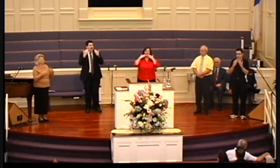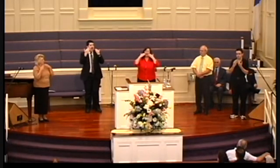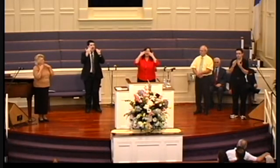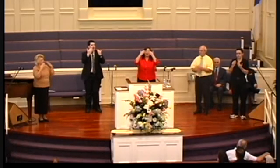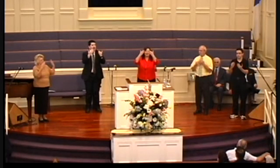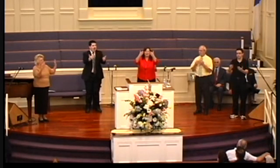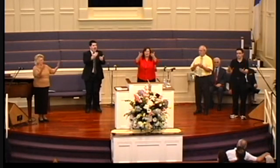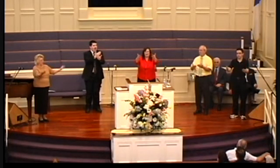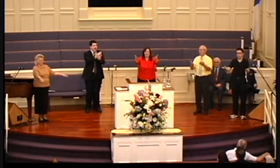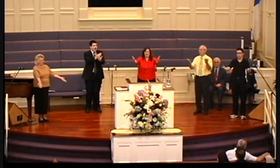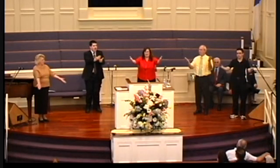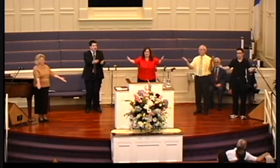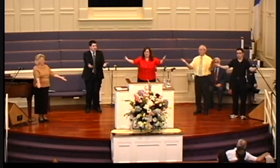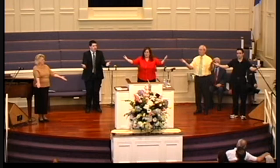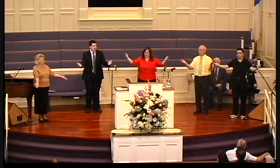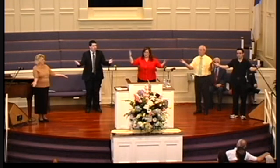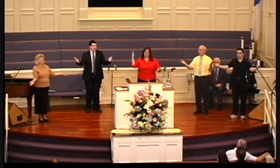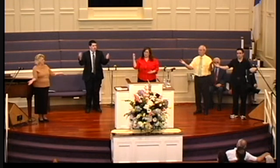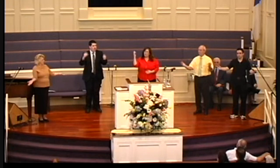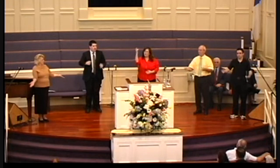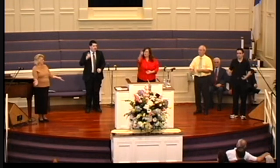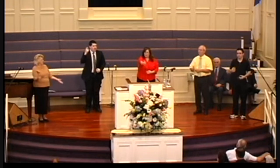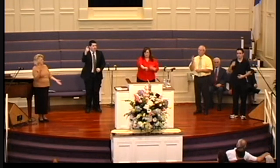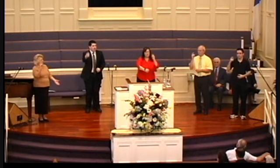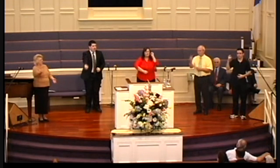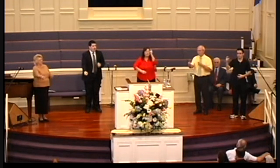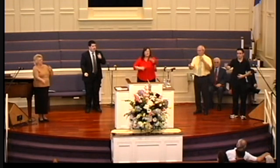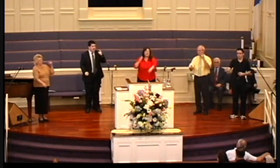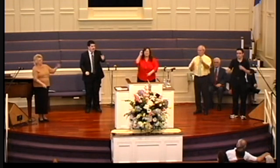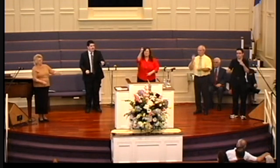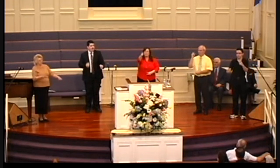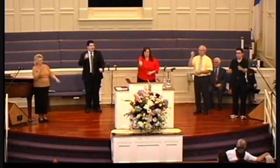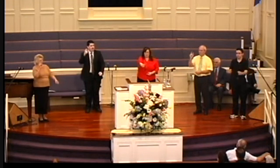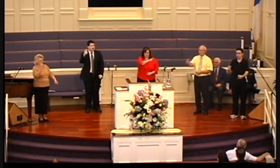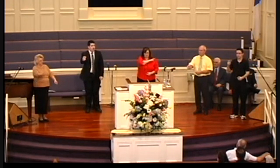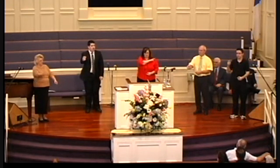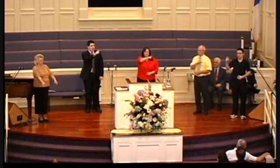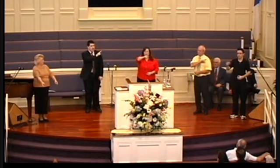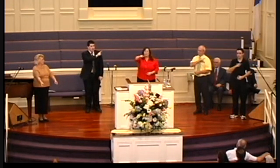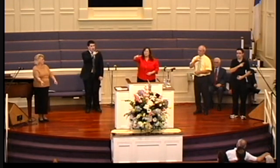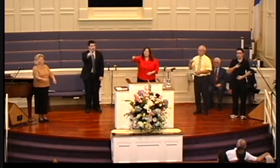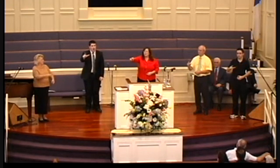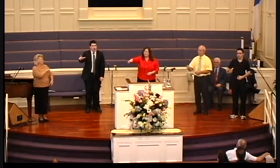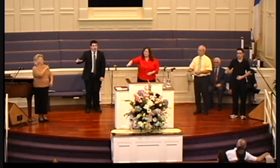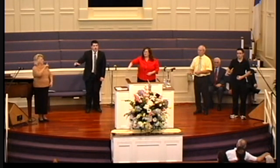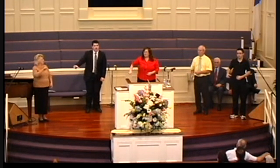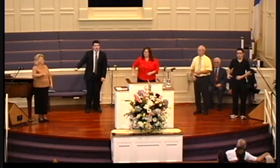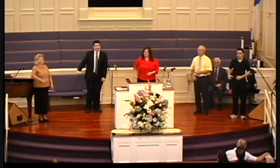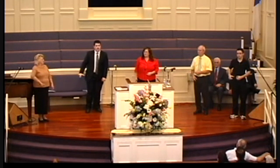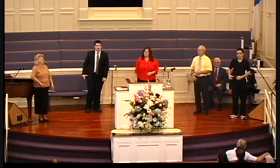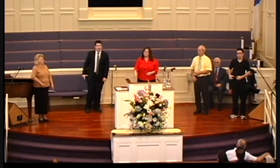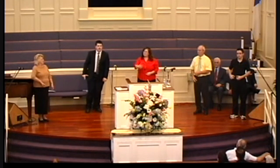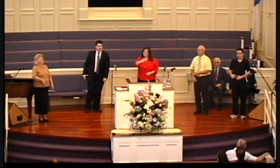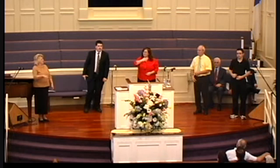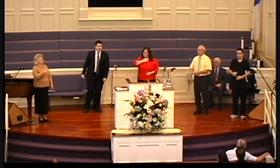Thank You For Giving To The Lord